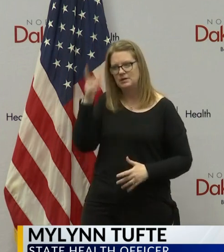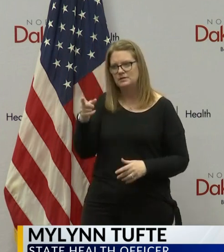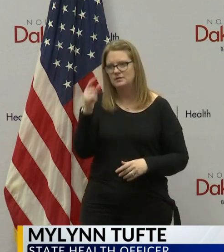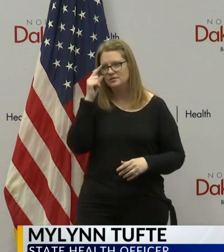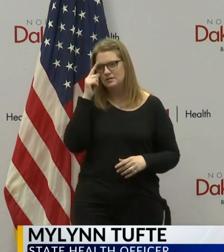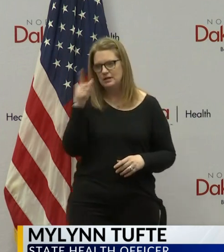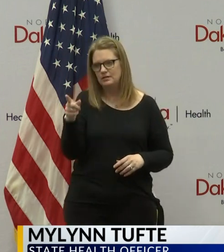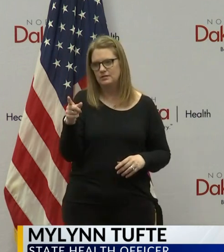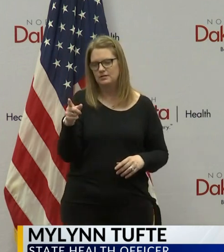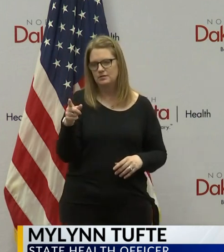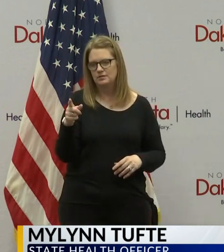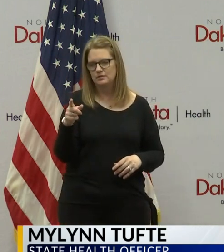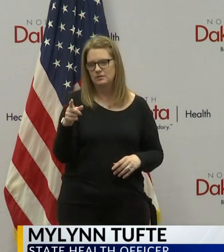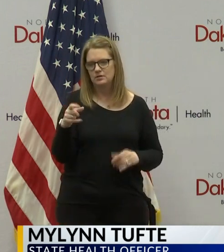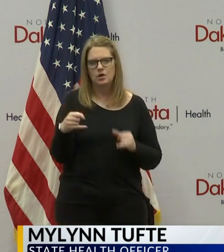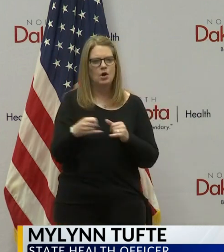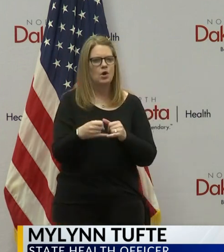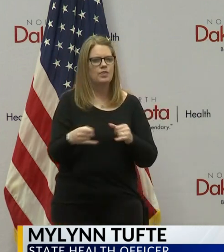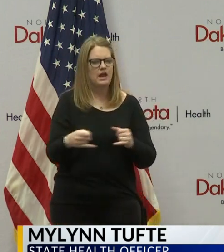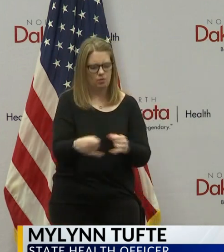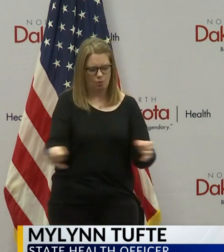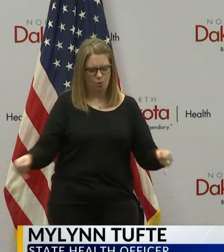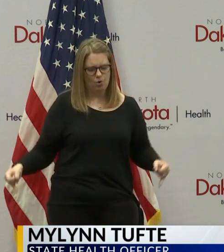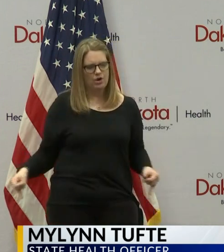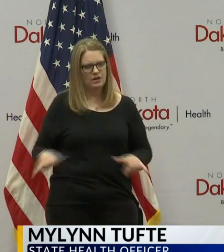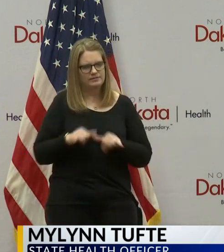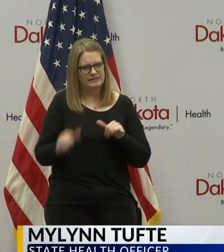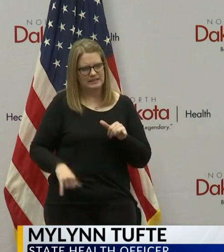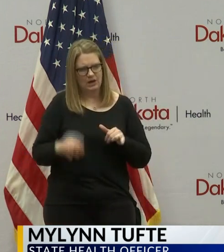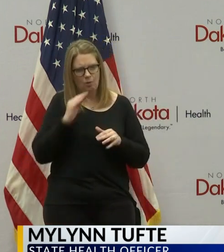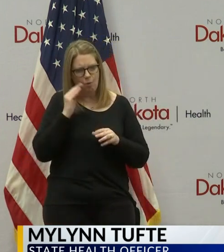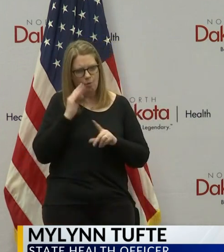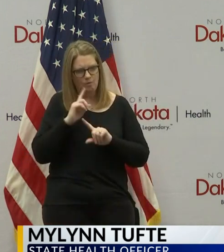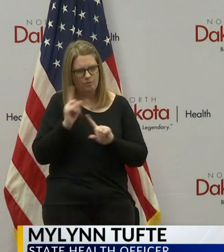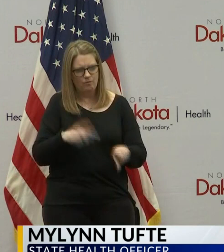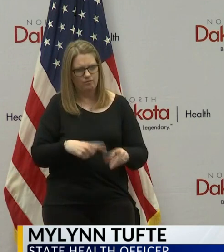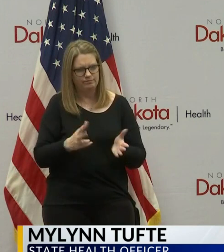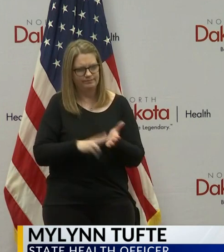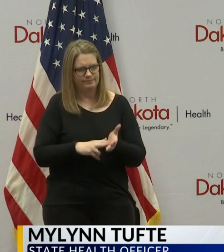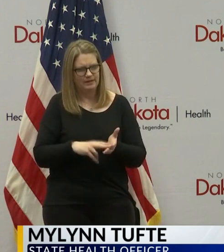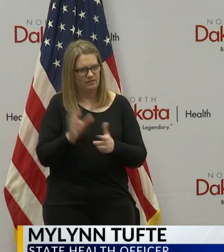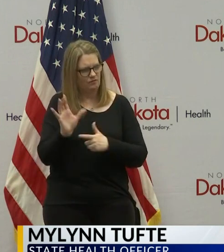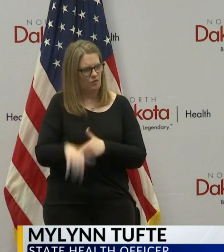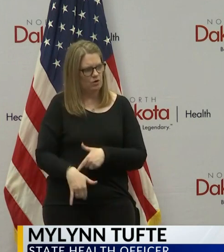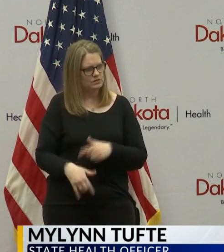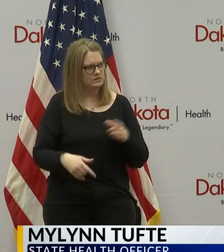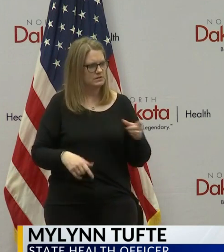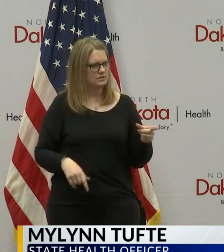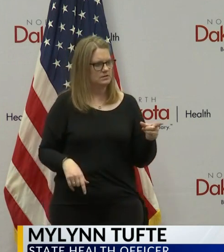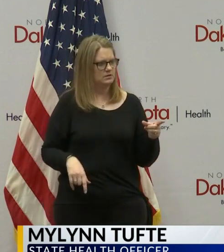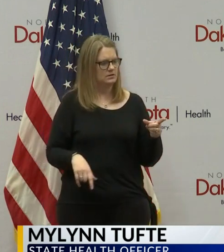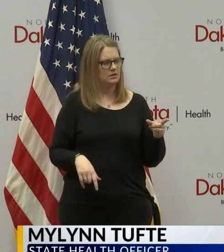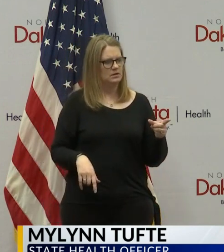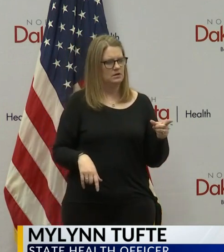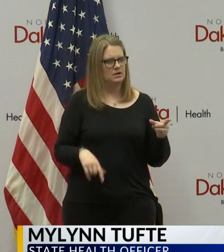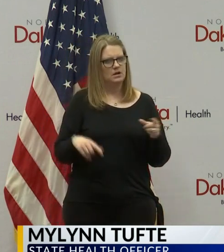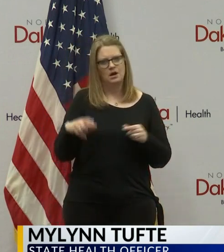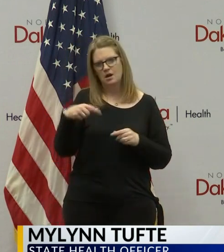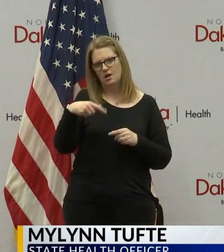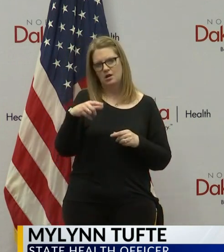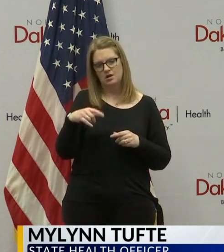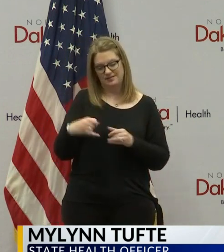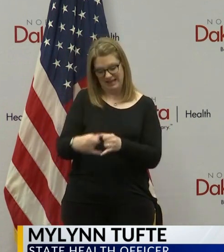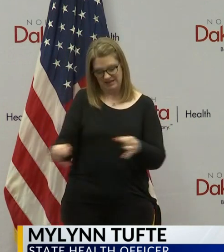And then how is a quarantine order enforced? And specifically, how will the LM order be enforced? So a quarantine